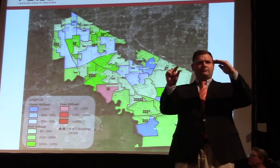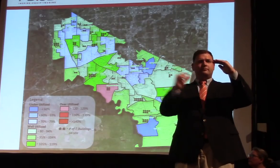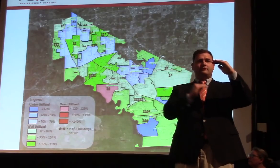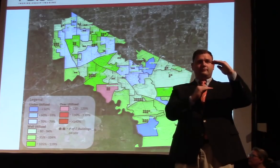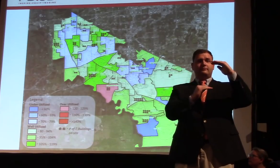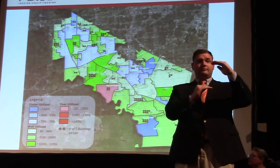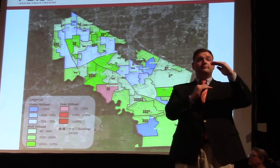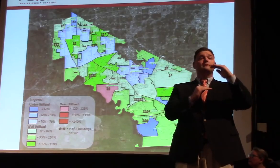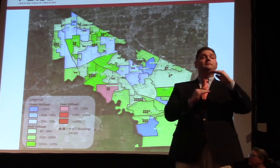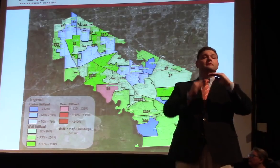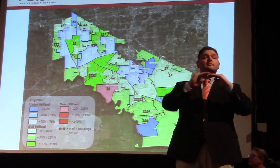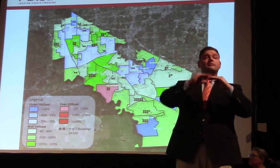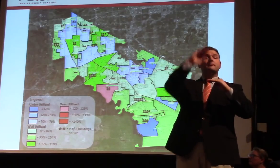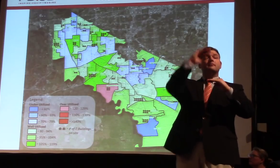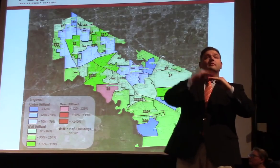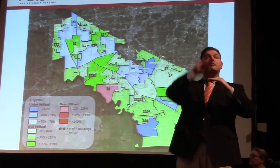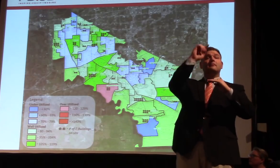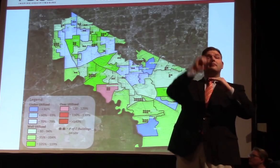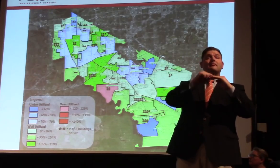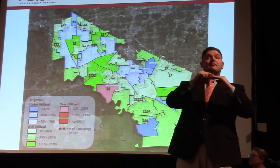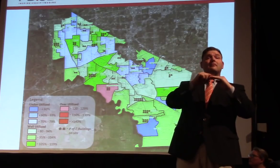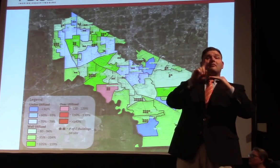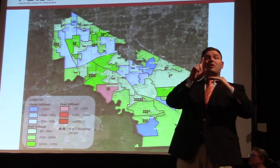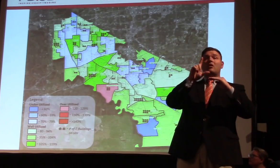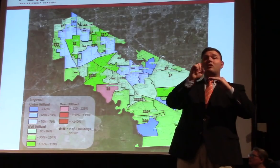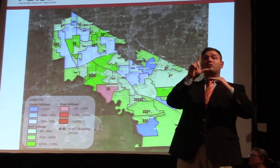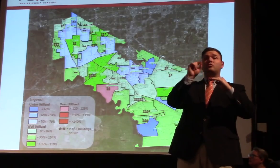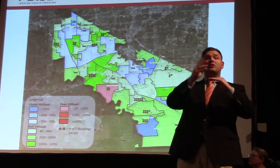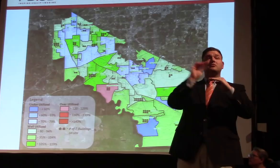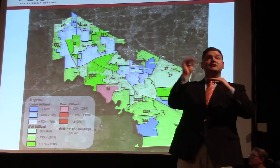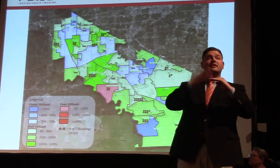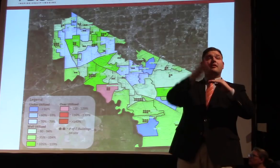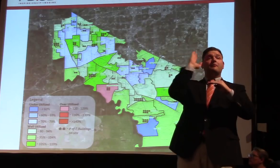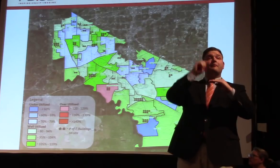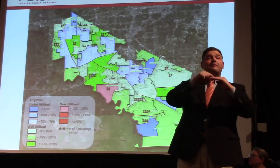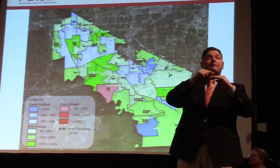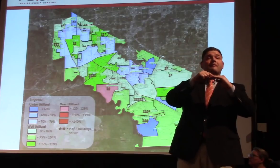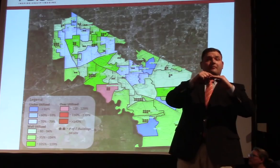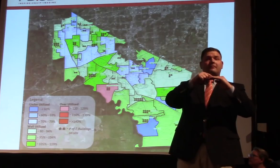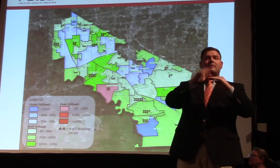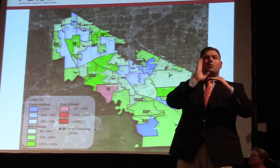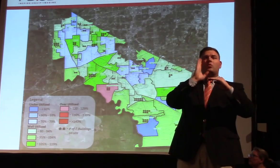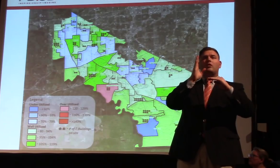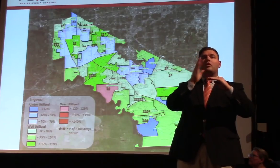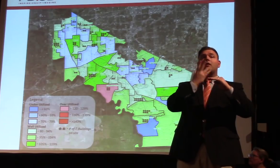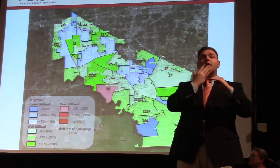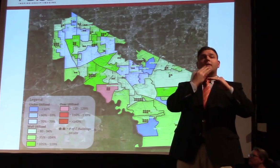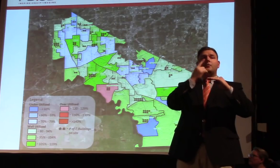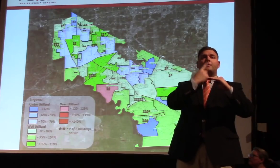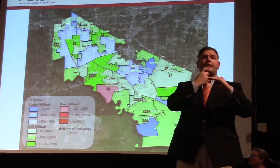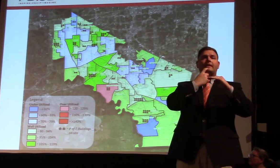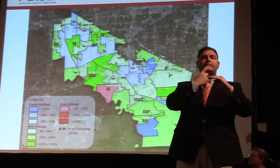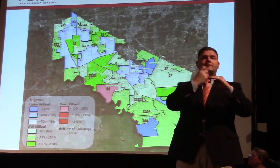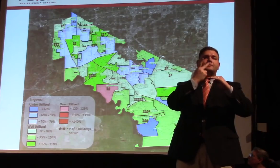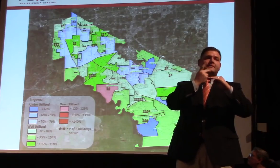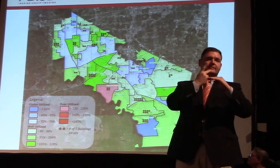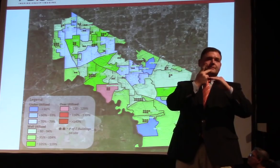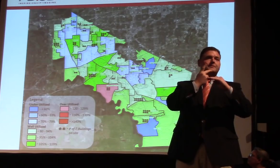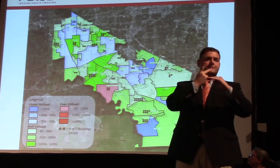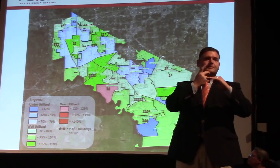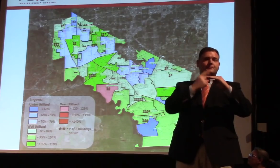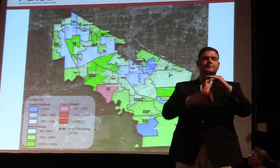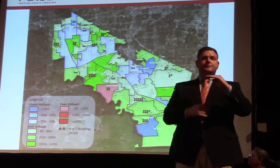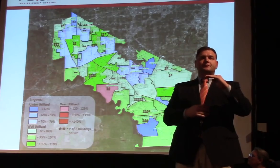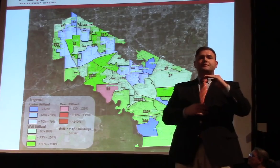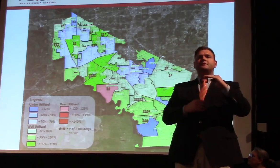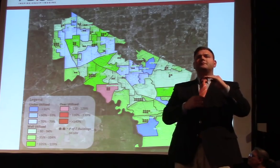And if it's over utilized or over 120 percent, it's going to be in different shades of red. And one